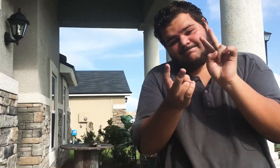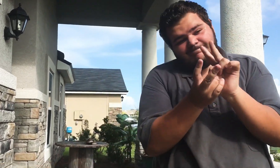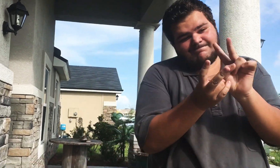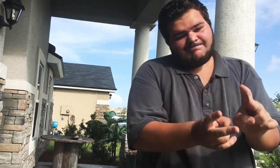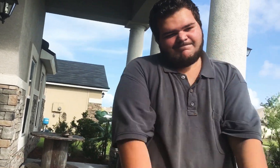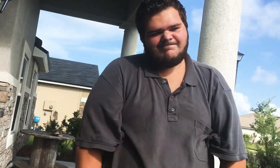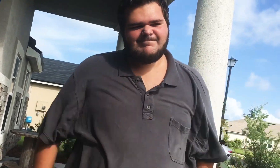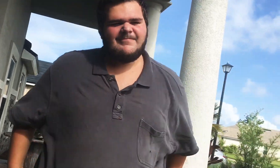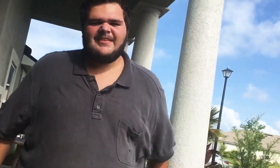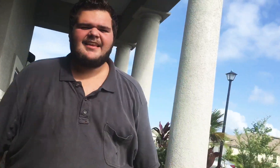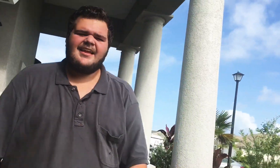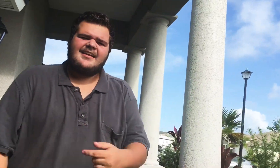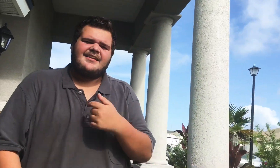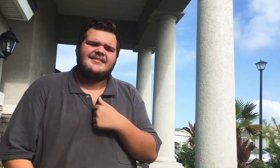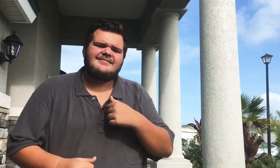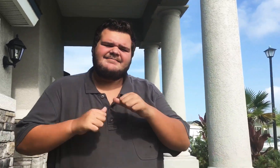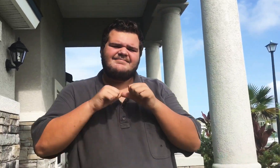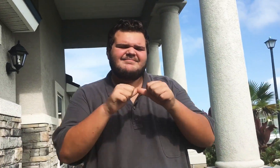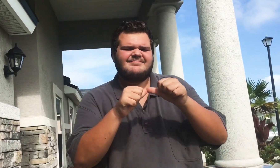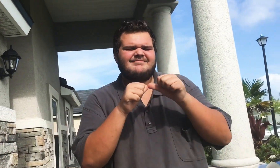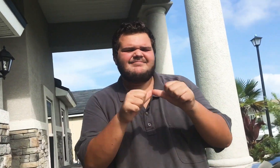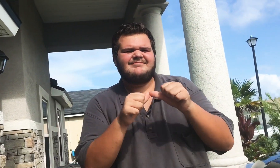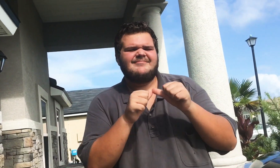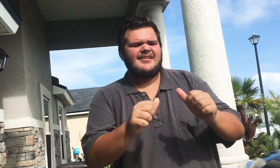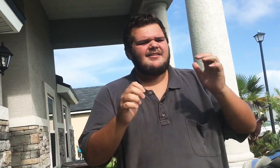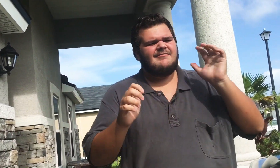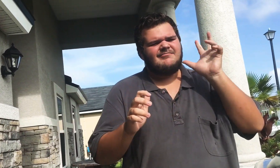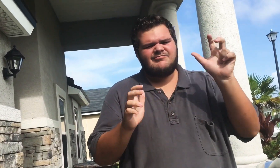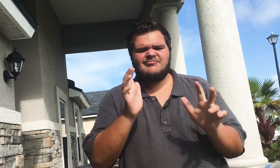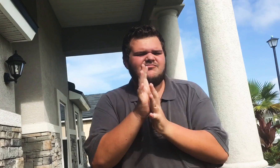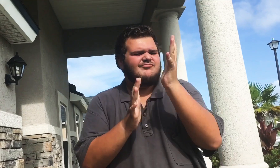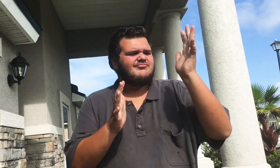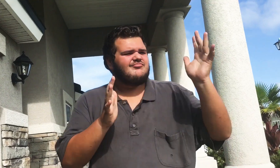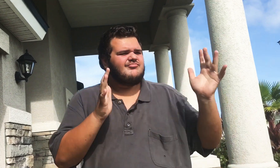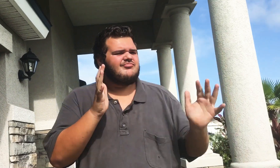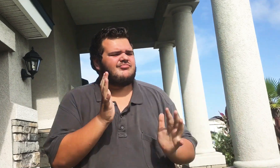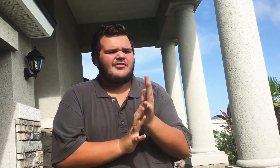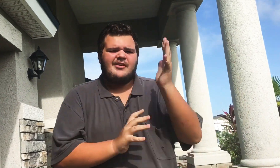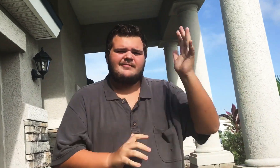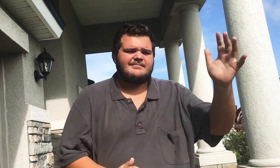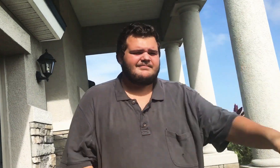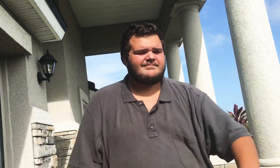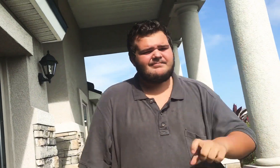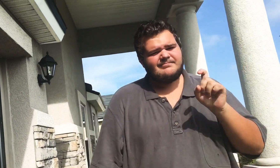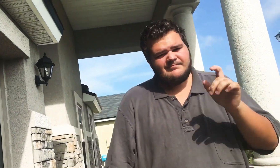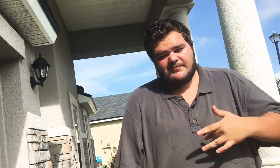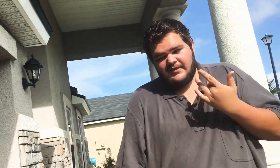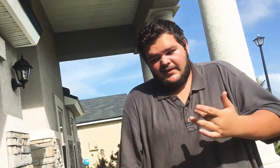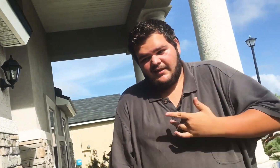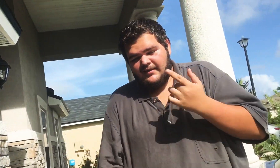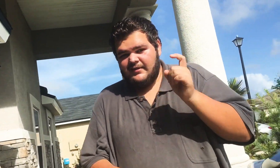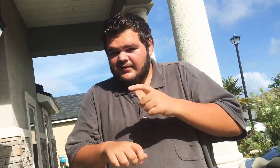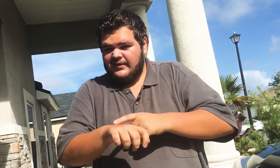And I still hear the echoes I got a feeling that it's time to let it go